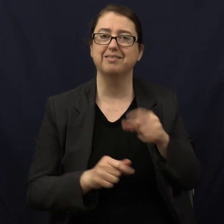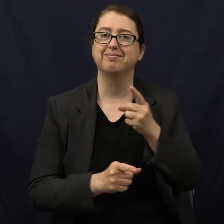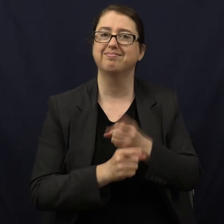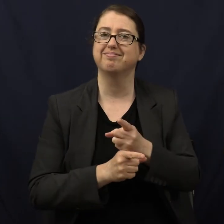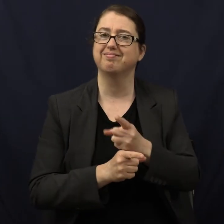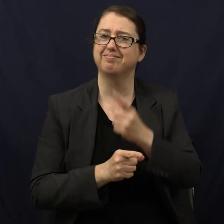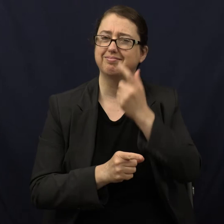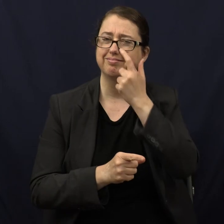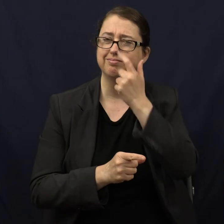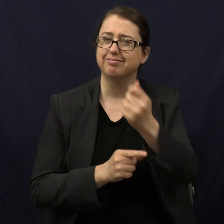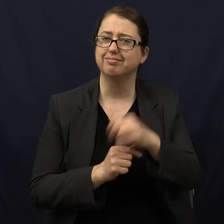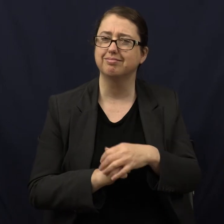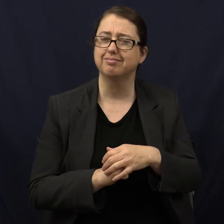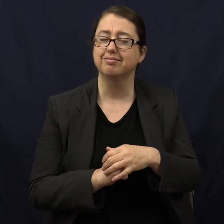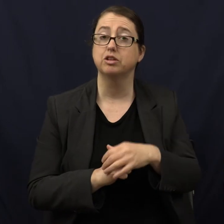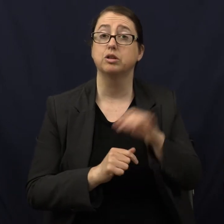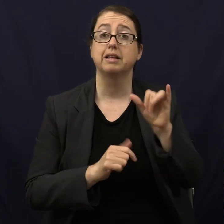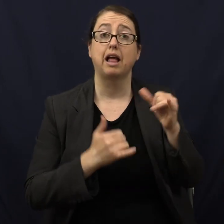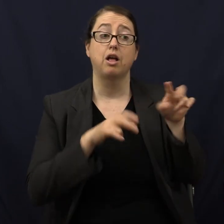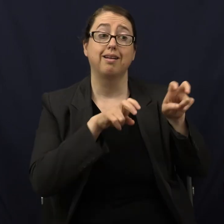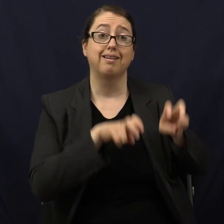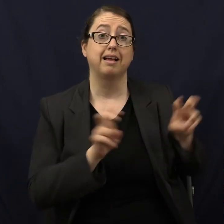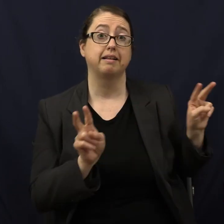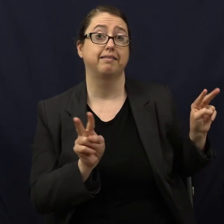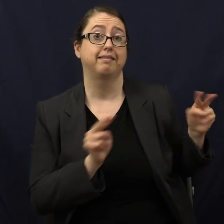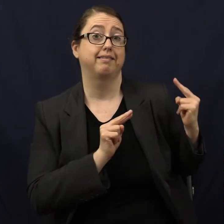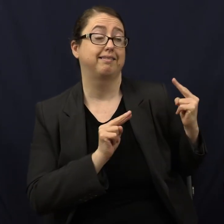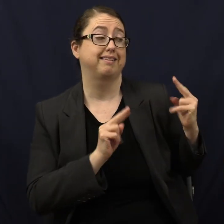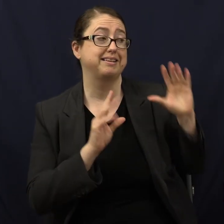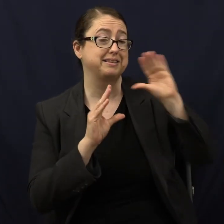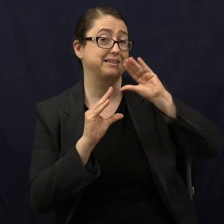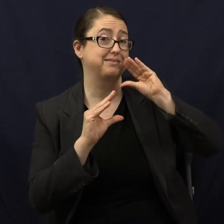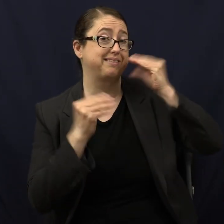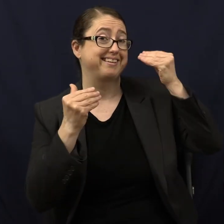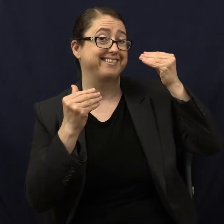right? Look at your neighbor right now and smile.